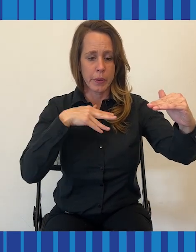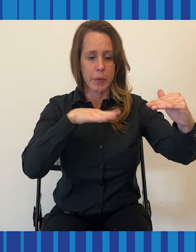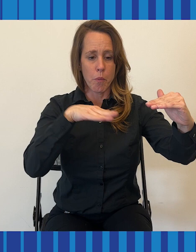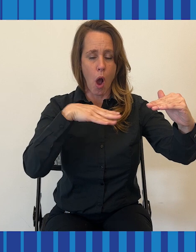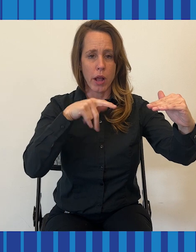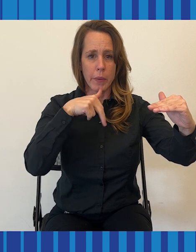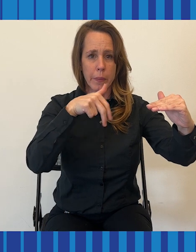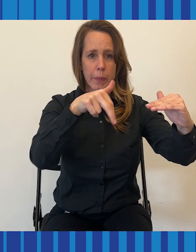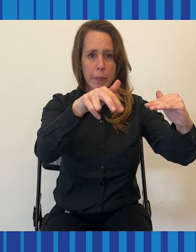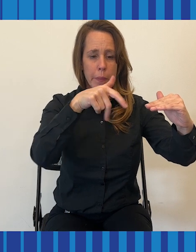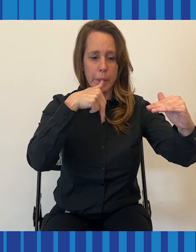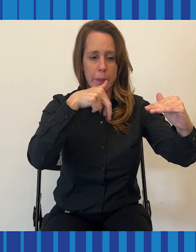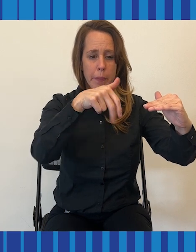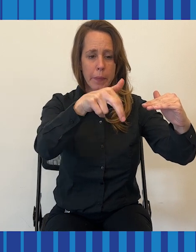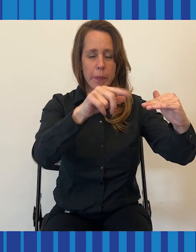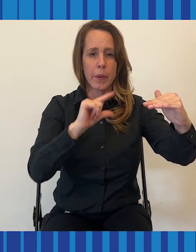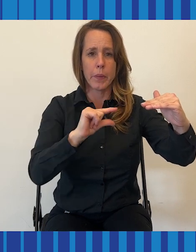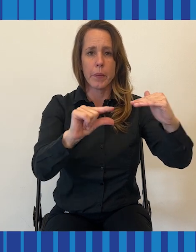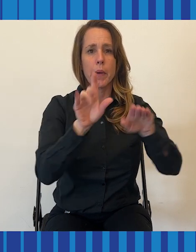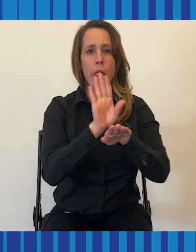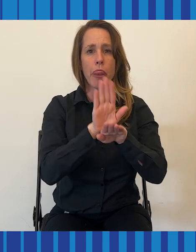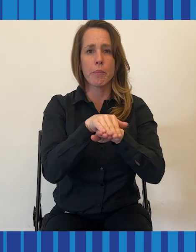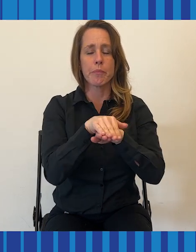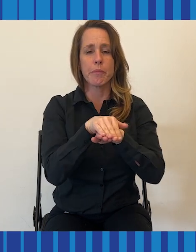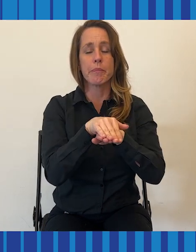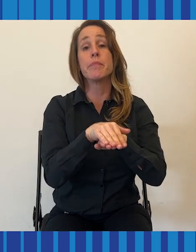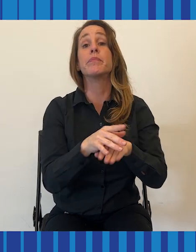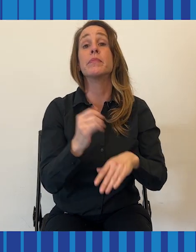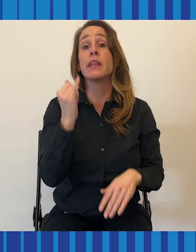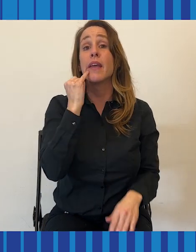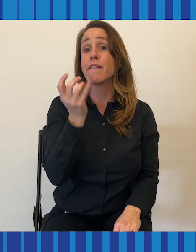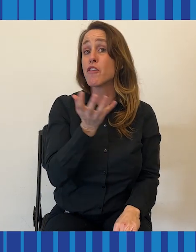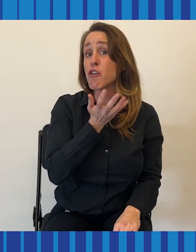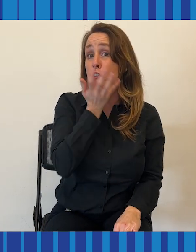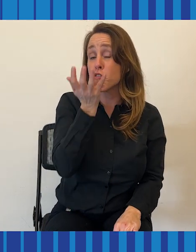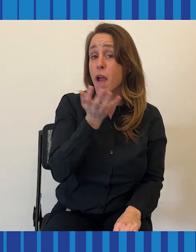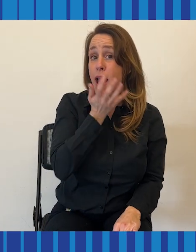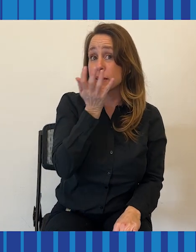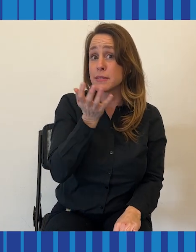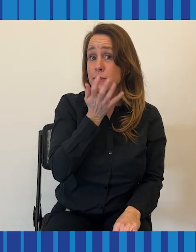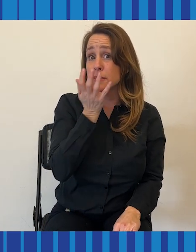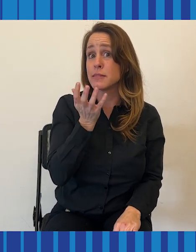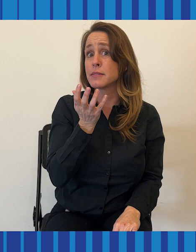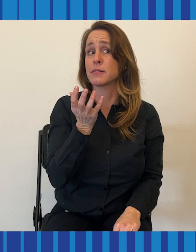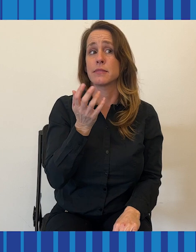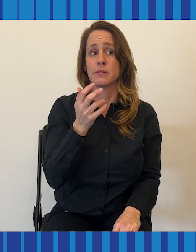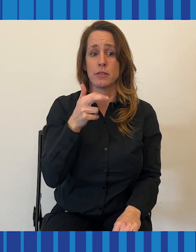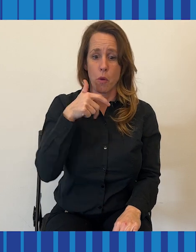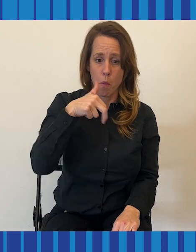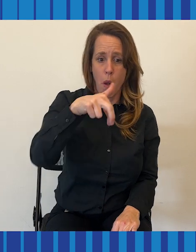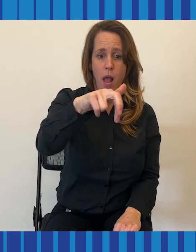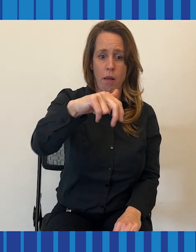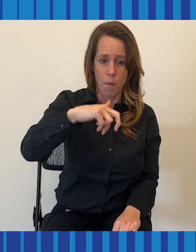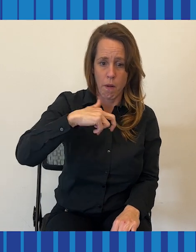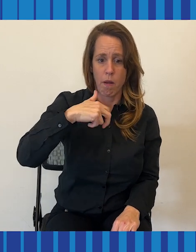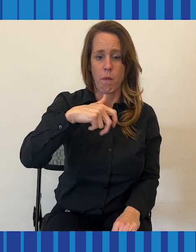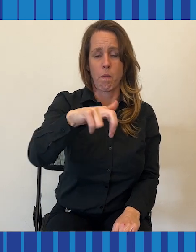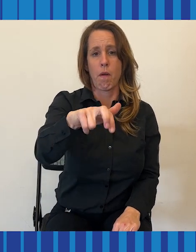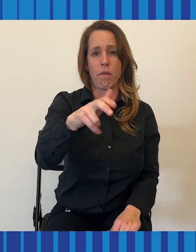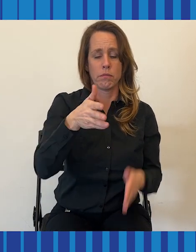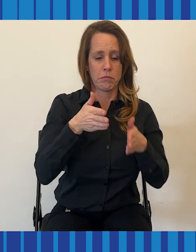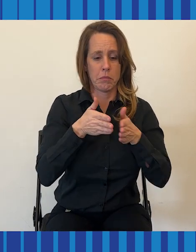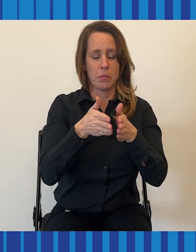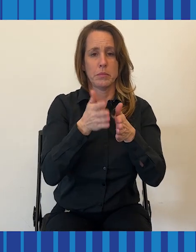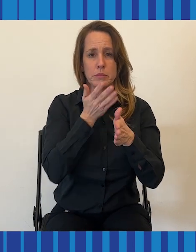on one given path, that path is going to be worn down. If you go on grass and everybody doesn't go on the